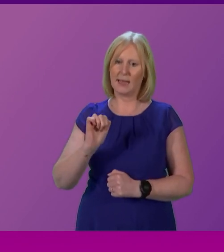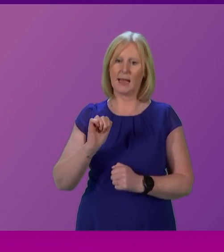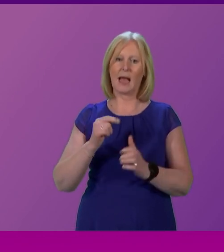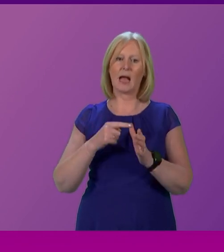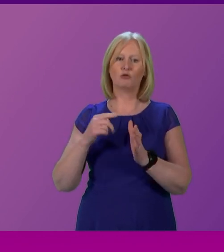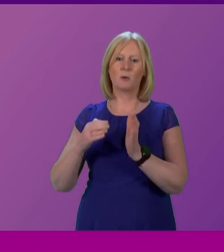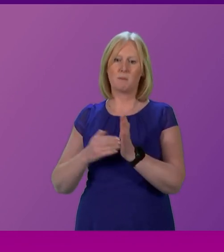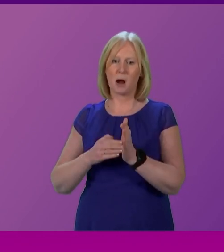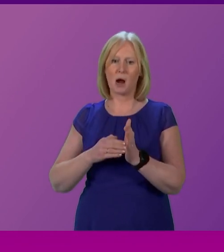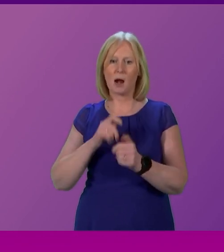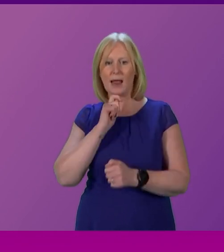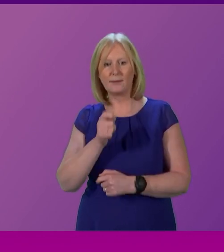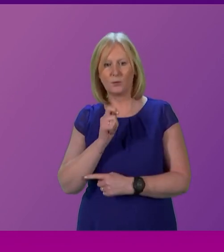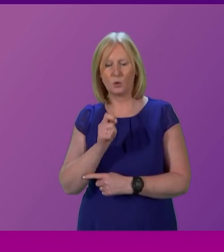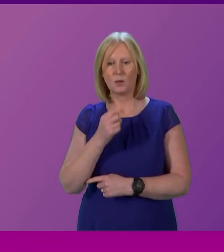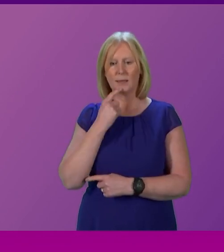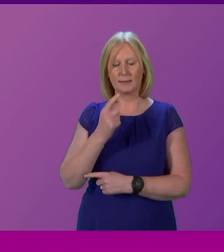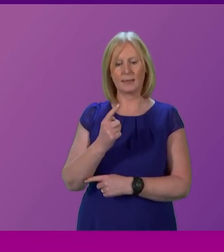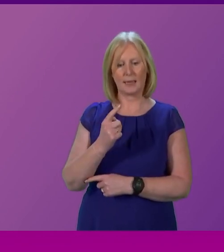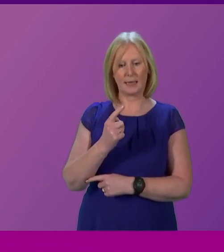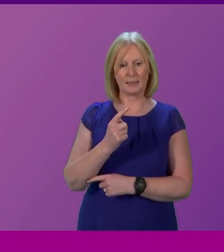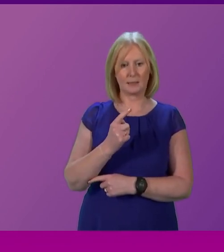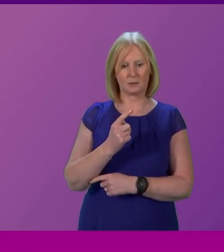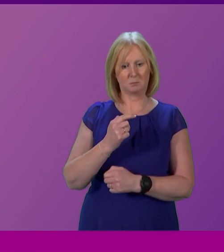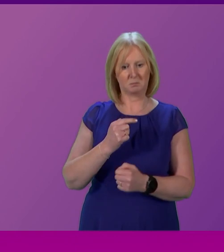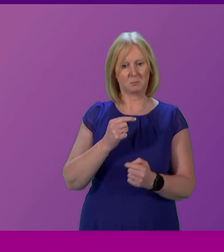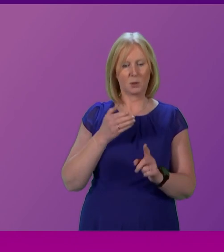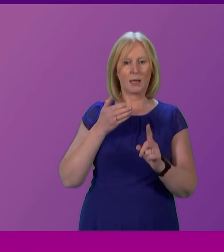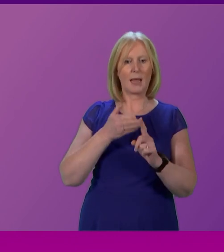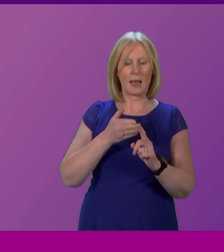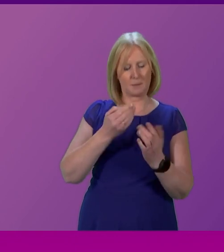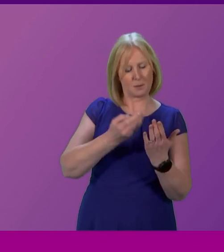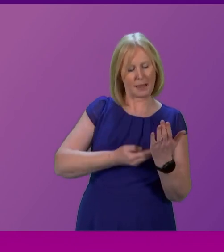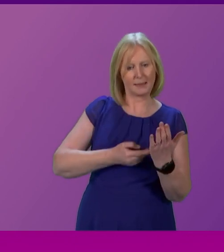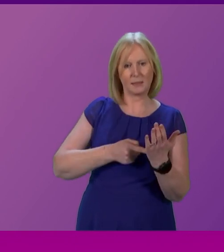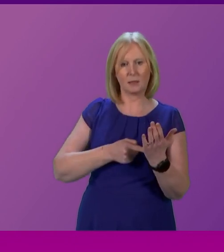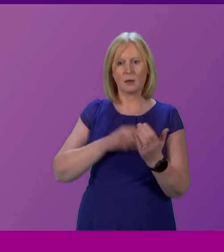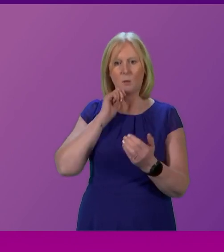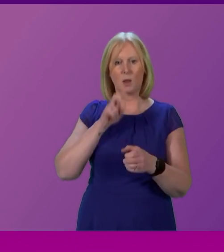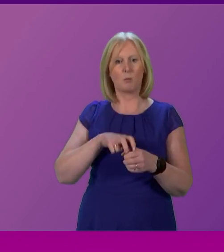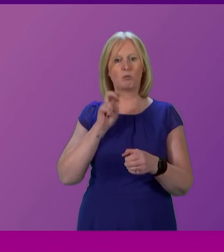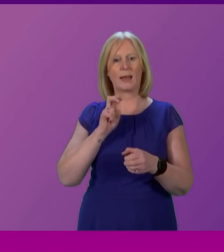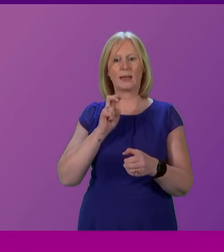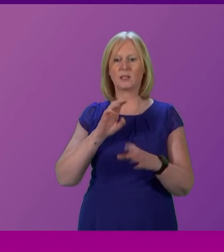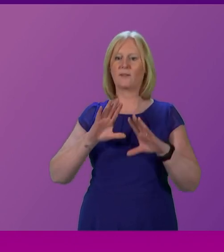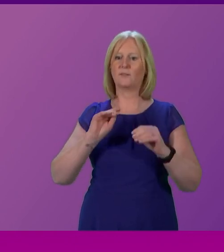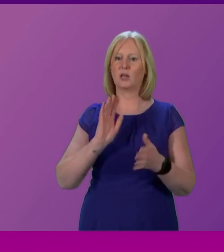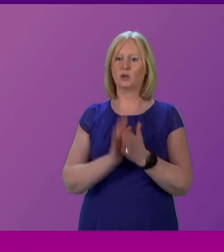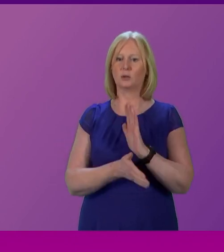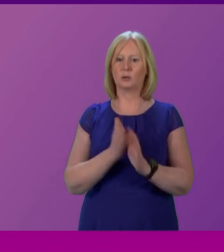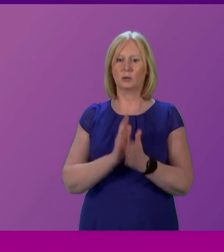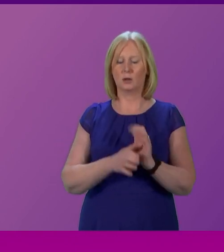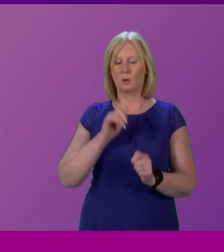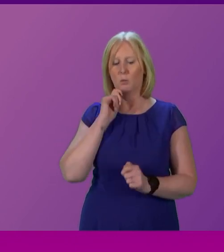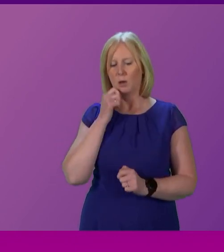Finance Minister, he said, The overriding mandate we have from this election result is to get Brexit done. We will leave the EU in a